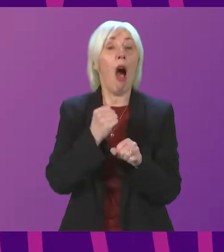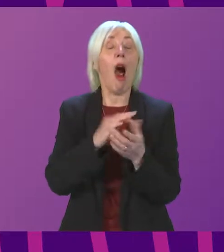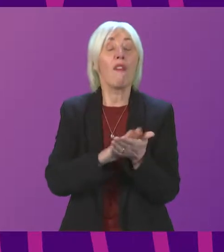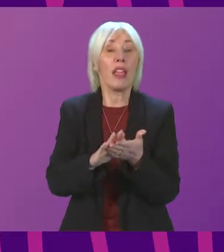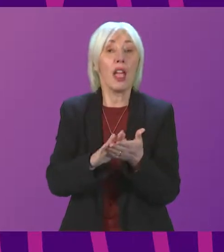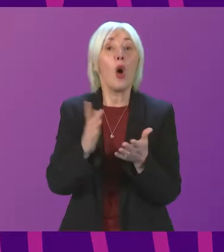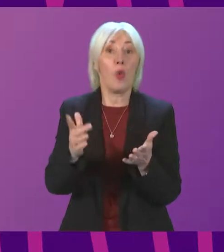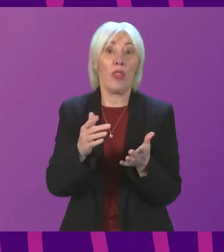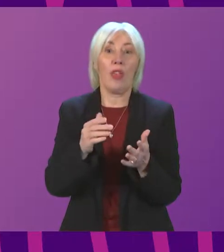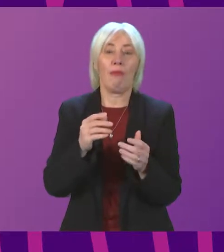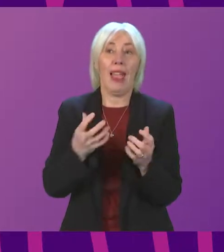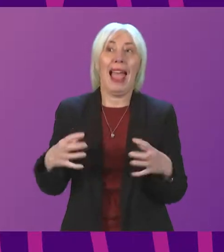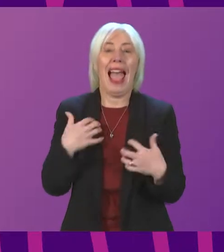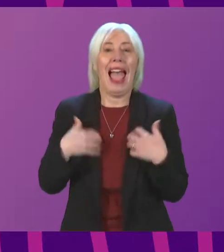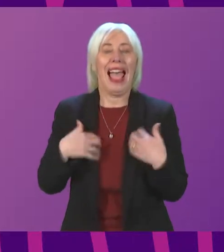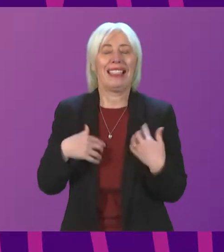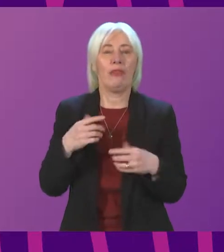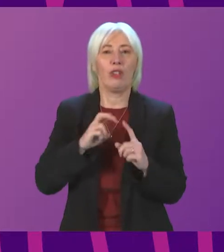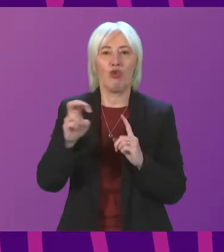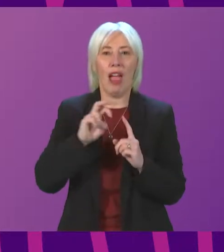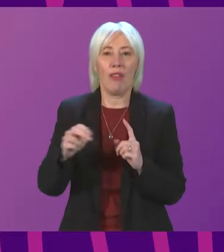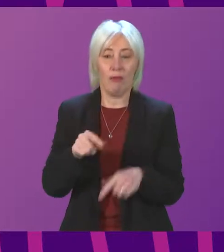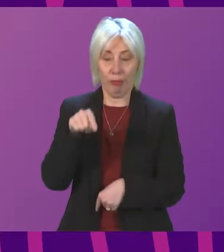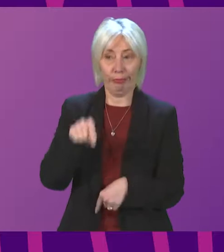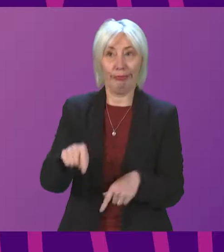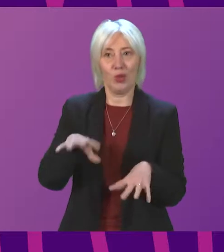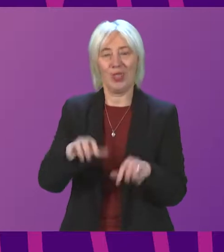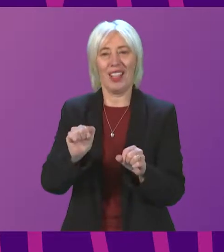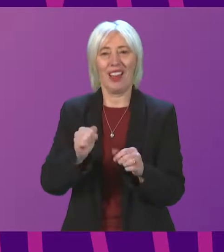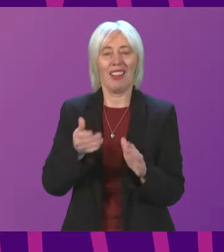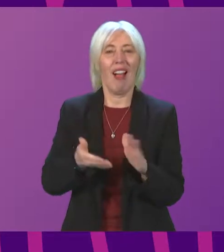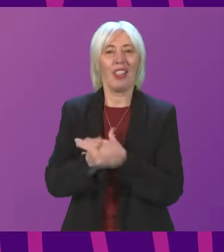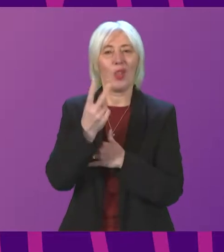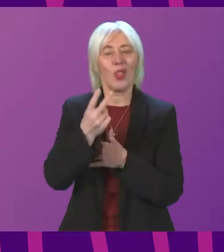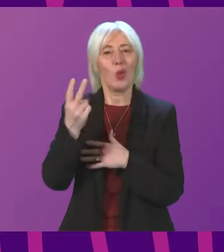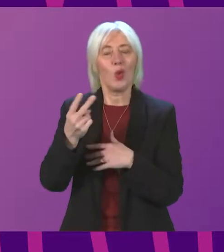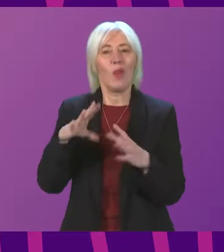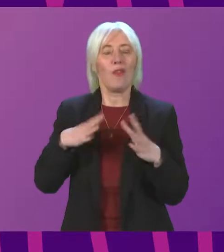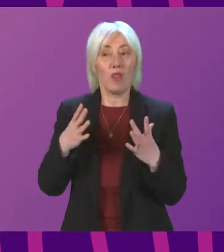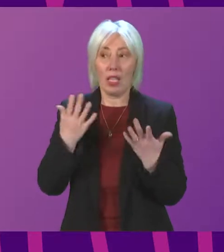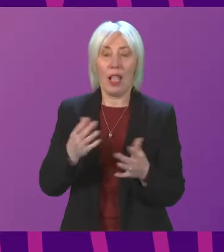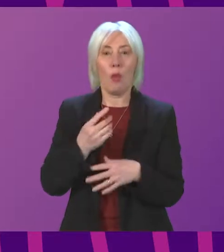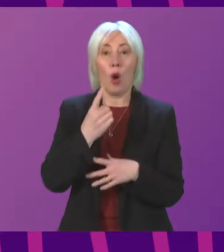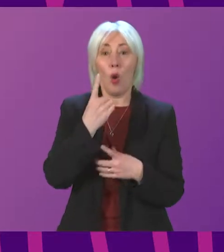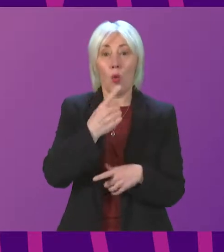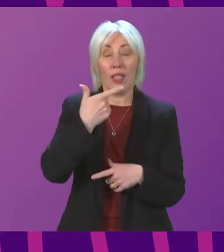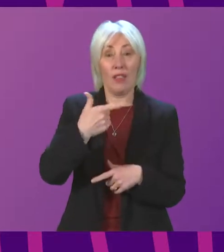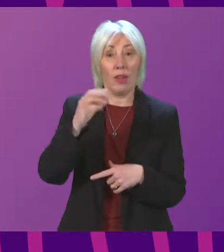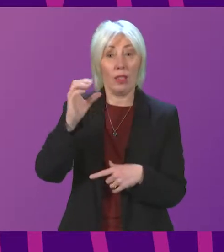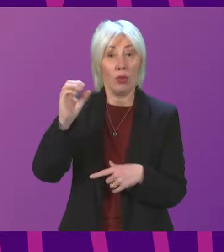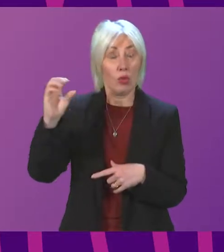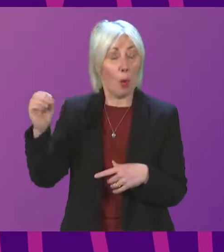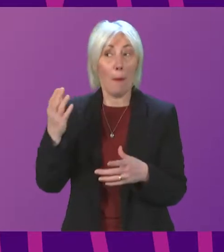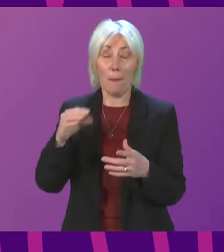press the start button on free bus travel for Scotland's under-22s. As we went live, over 117,000 online applications had been